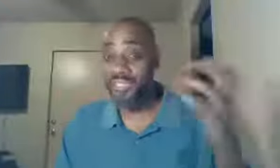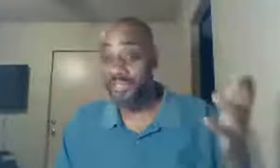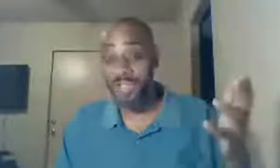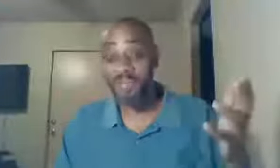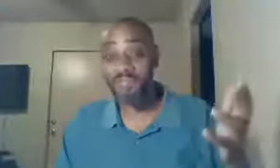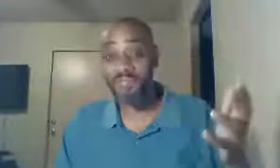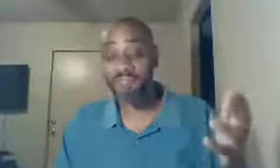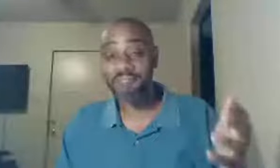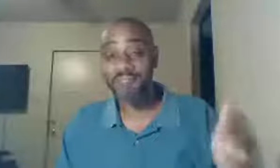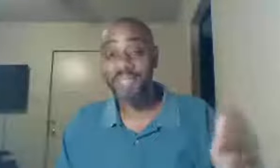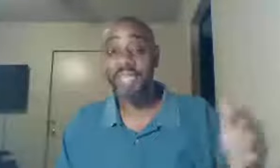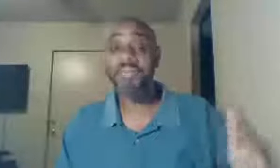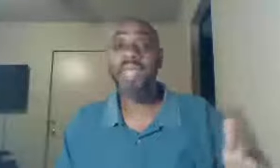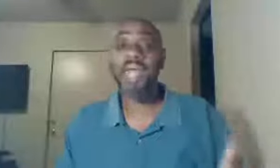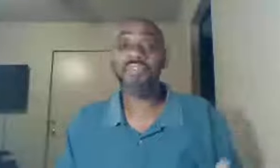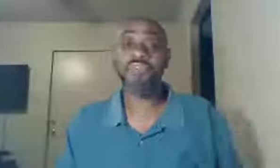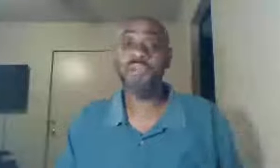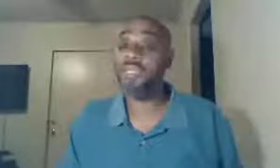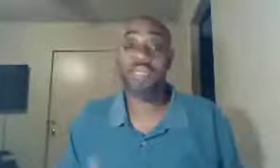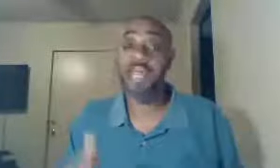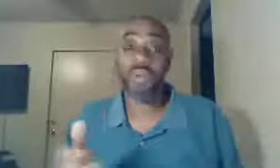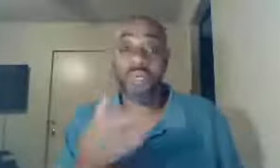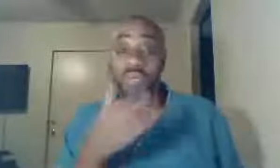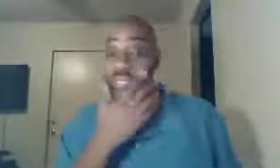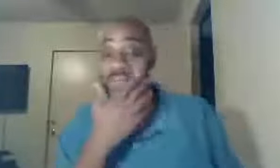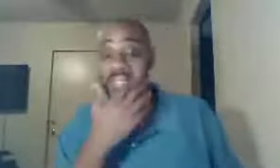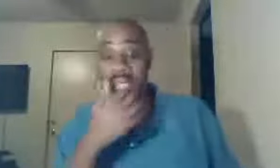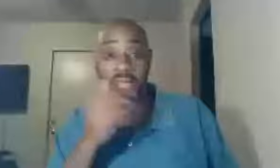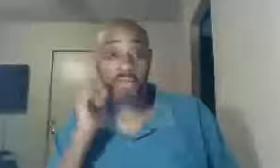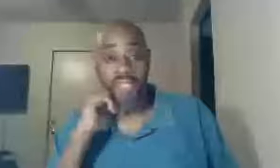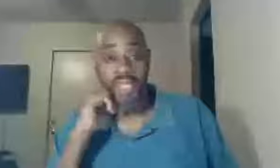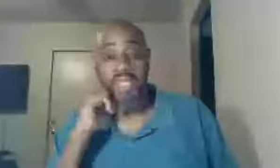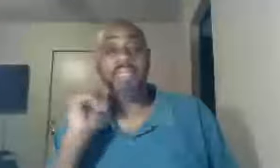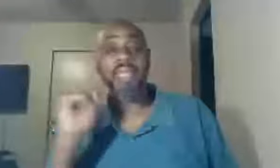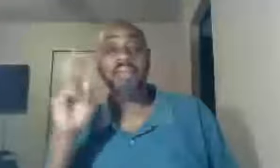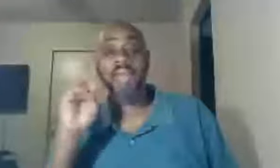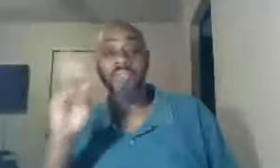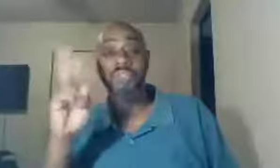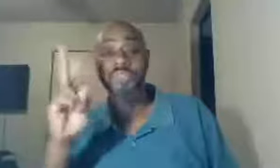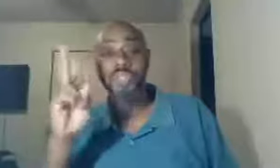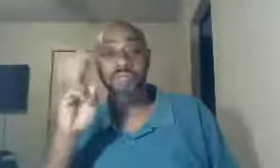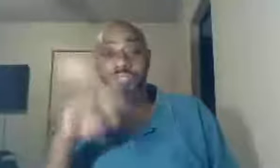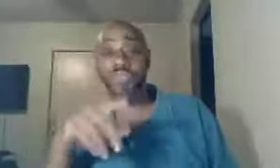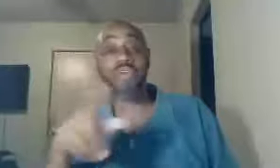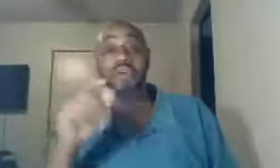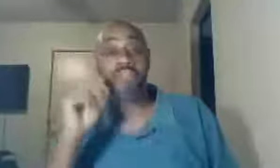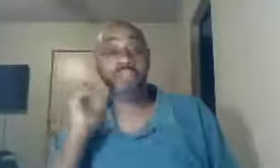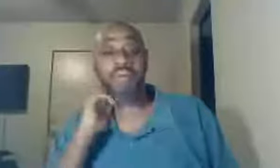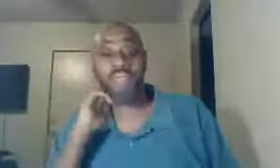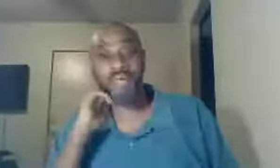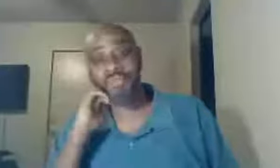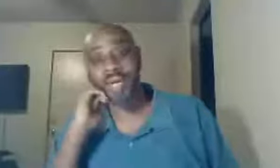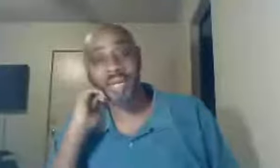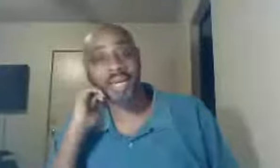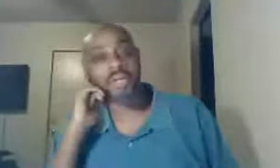years ago, they literally had two services, they're not the only one, that was in town doing that, they literally had two services, you can go on some websites, right now,